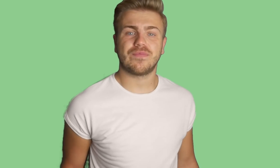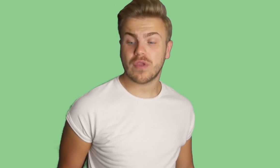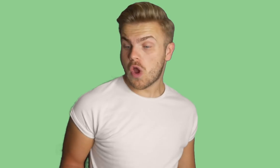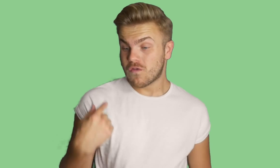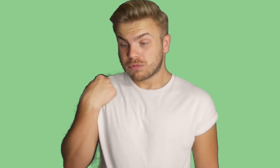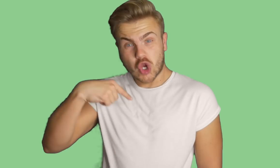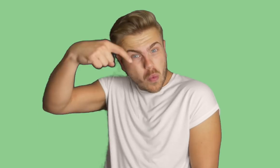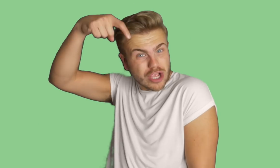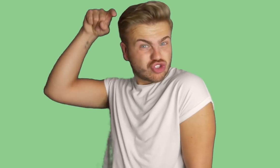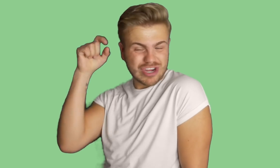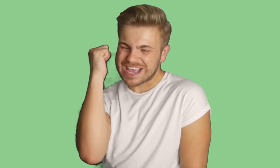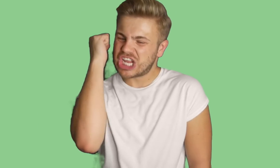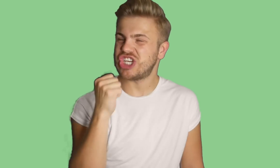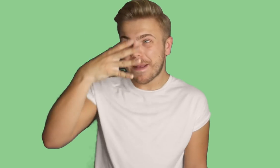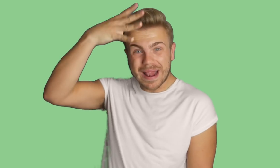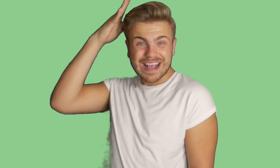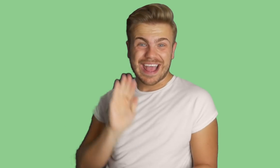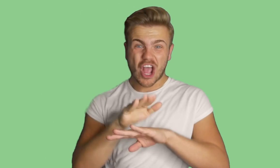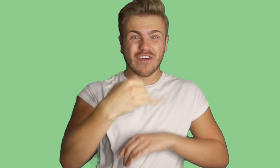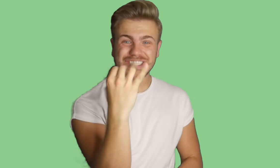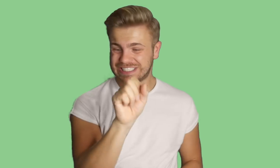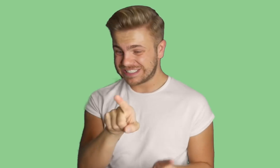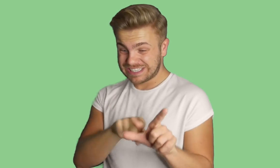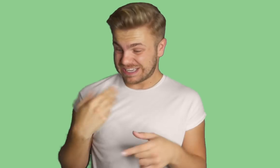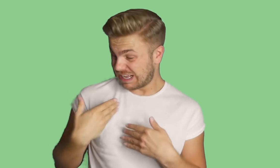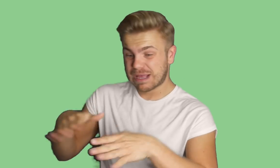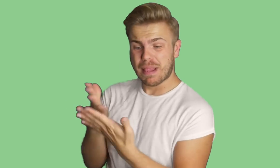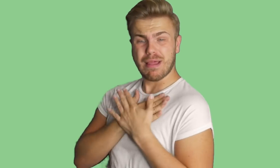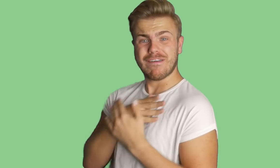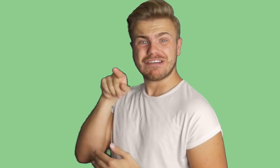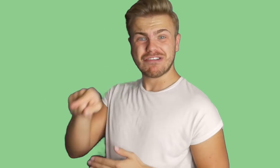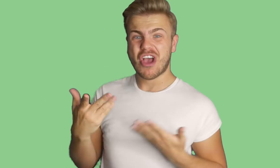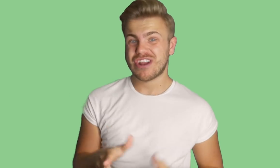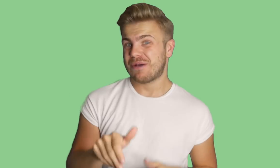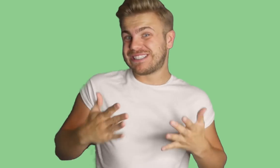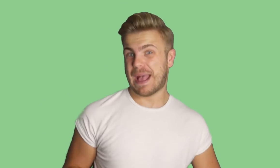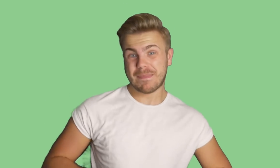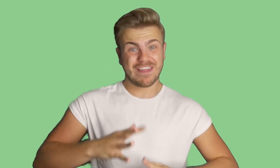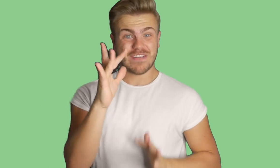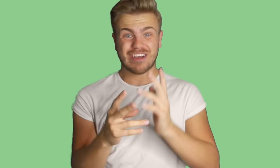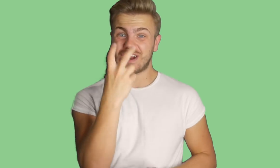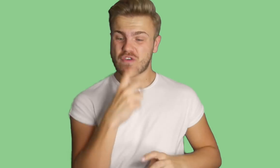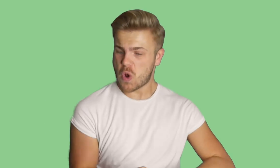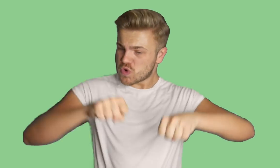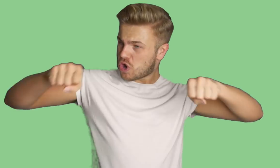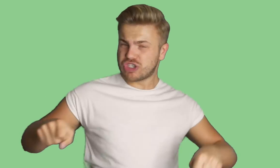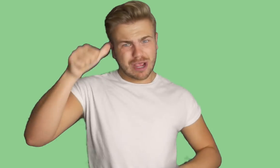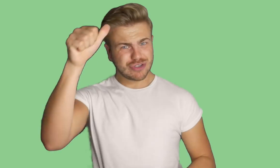From a snow white streak and her jet black hair for 60 years I've been loving her Now we're sat by the fire in our old armchairs, you